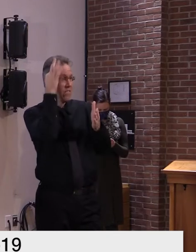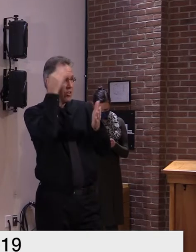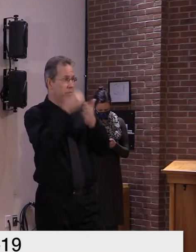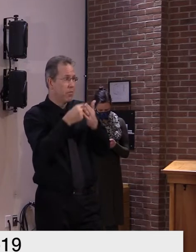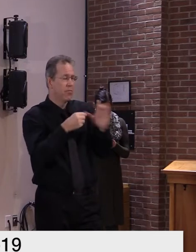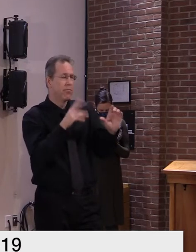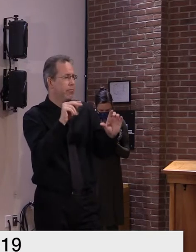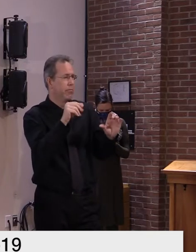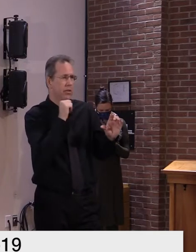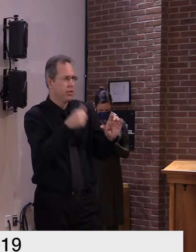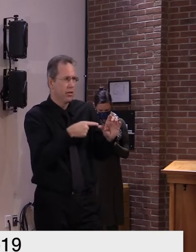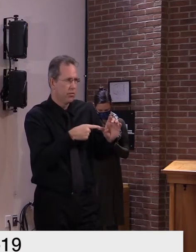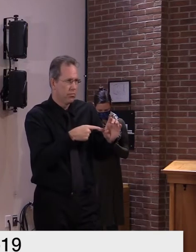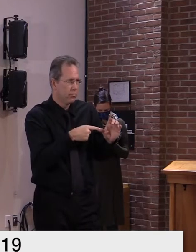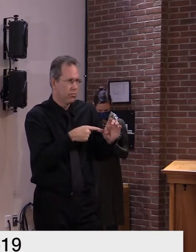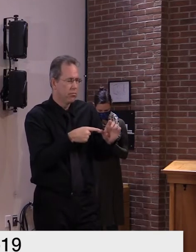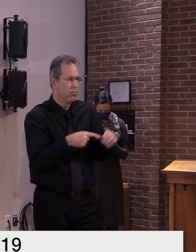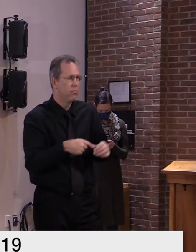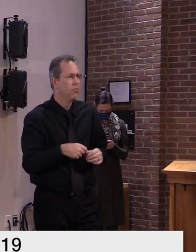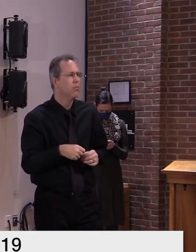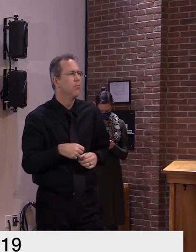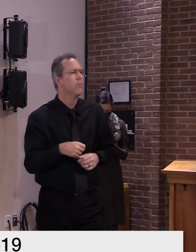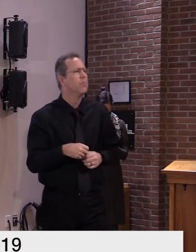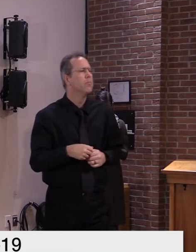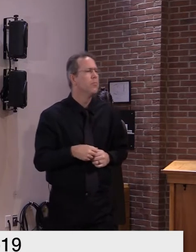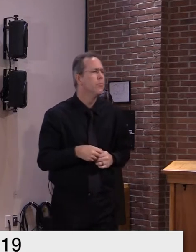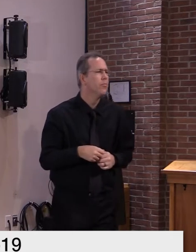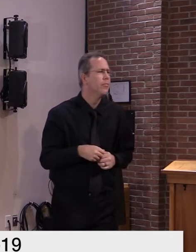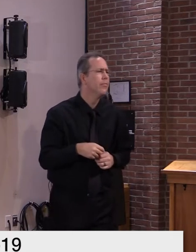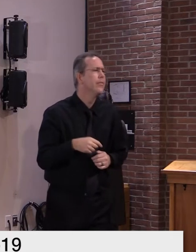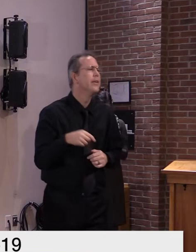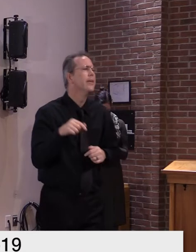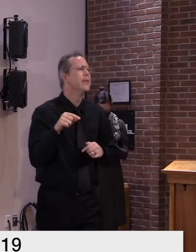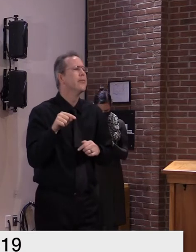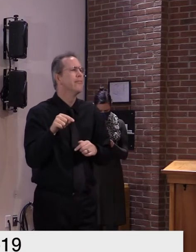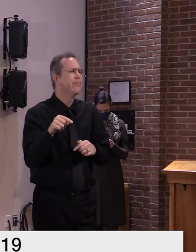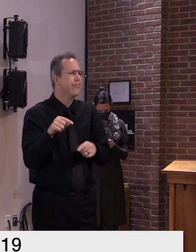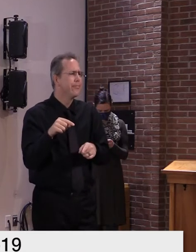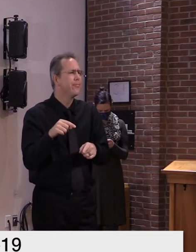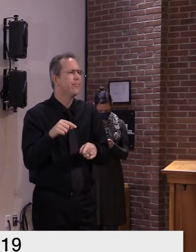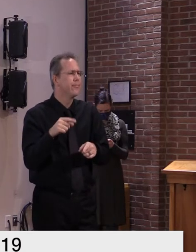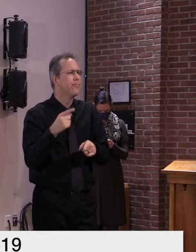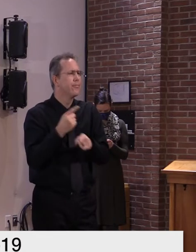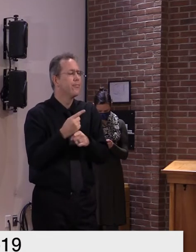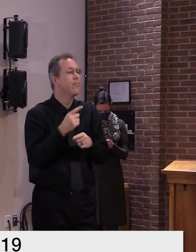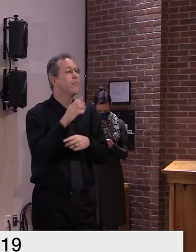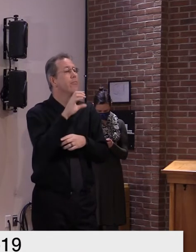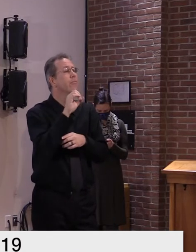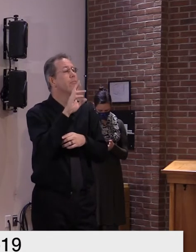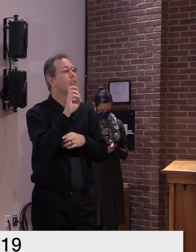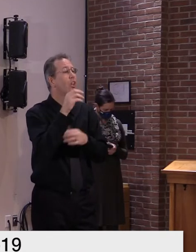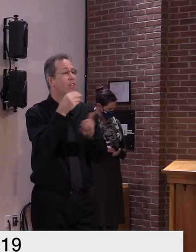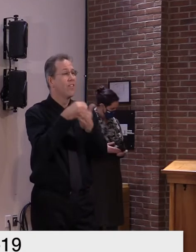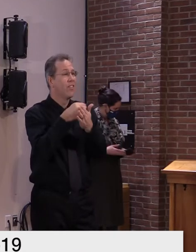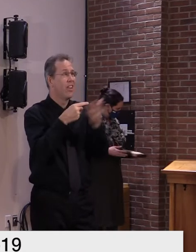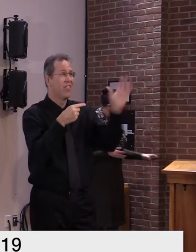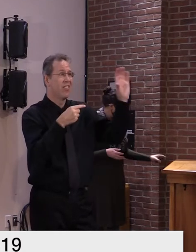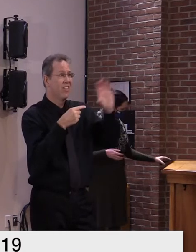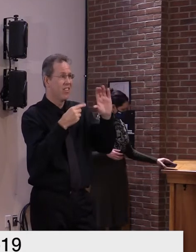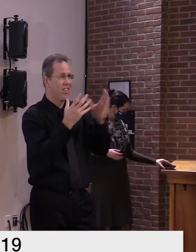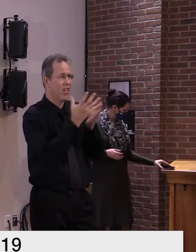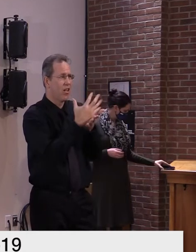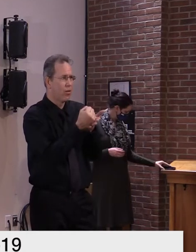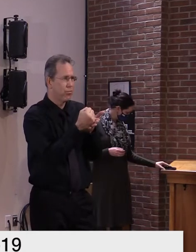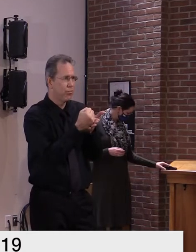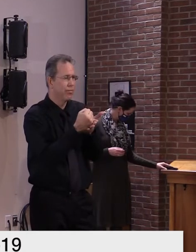a contract extension on this as you rightly pointed out the cares act money runs out on december 31st and